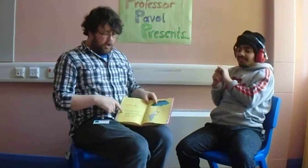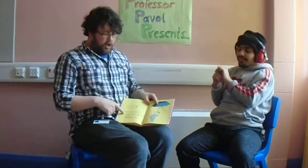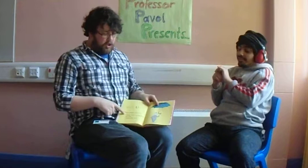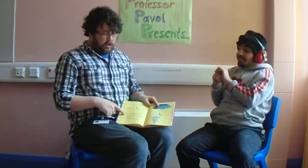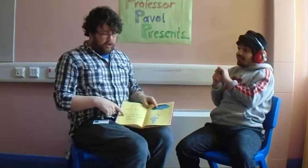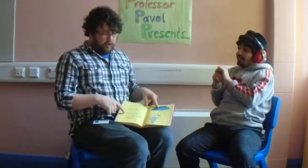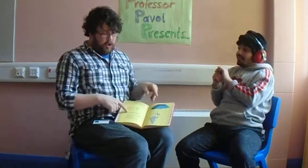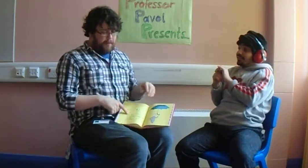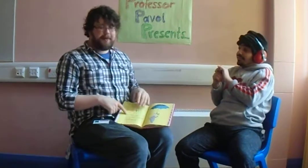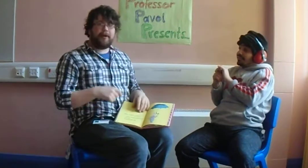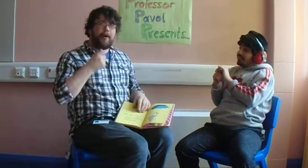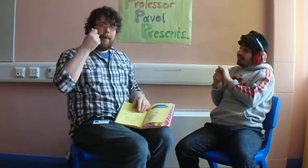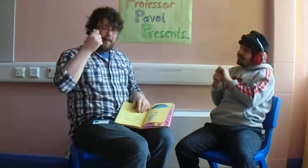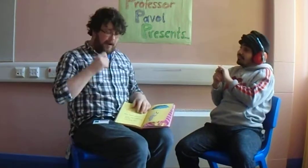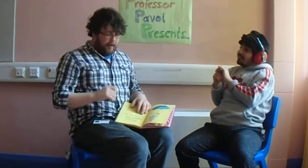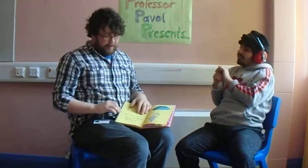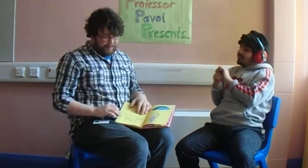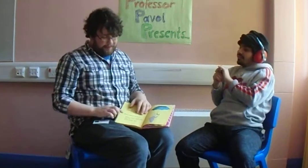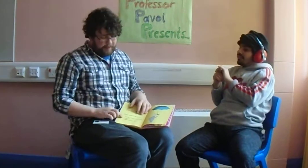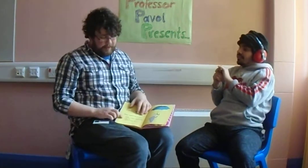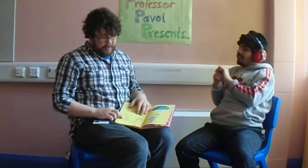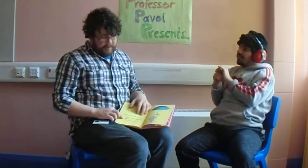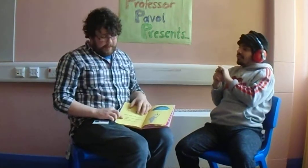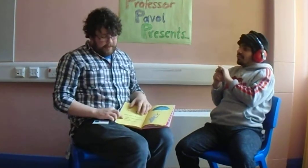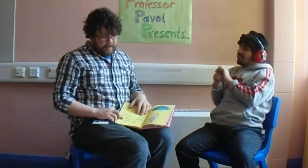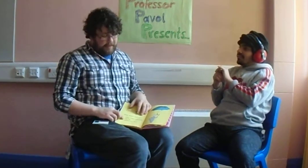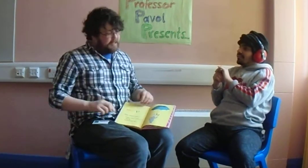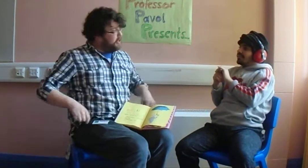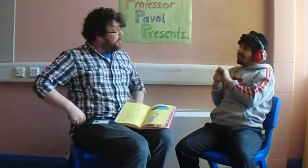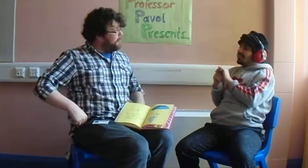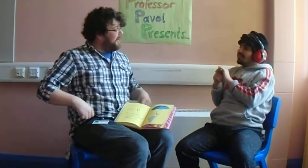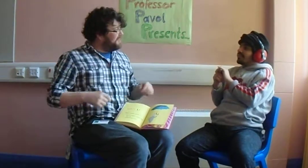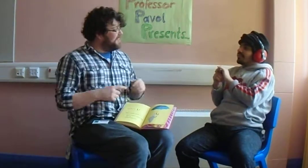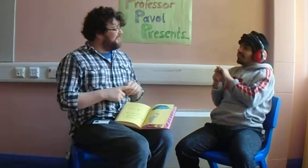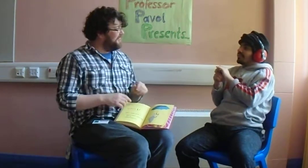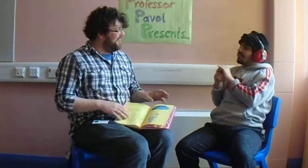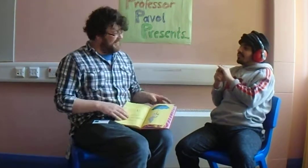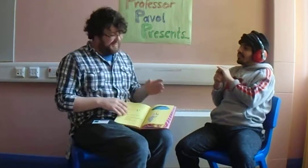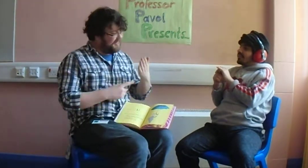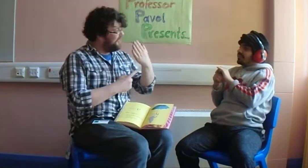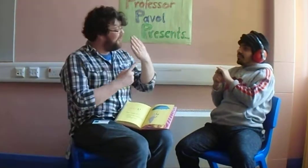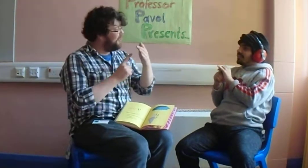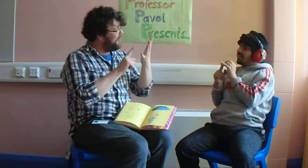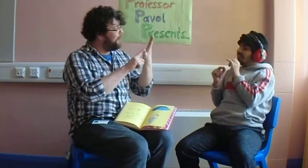Uncle Ub's umbrella. And his underwear too. You!